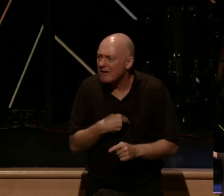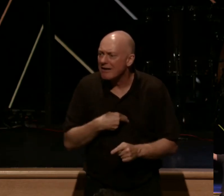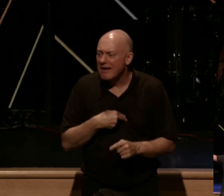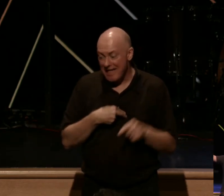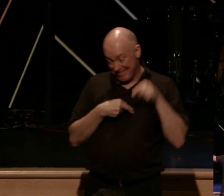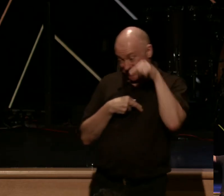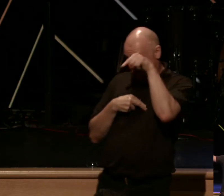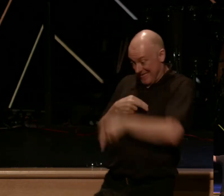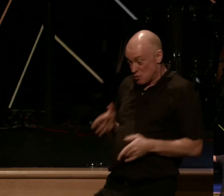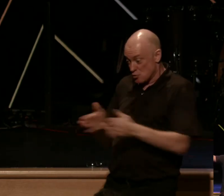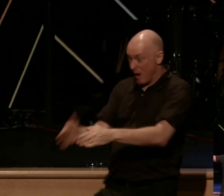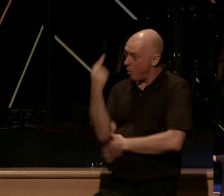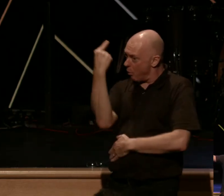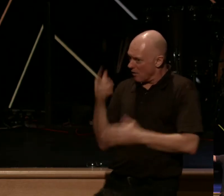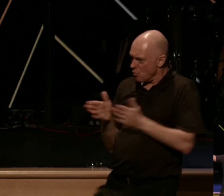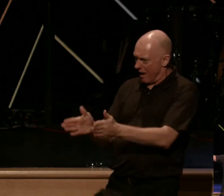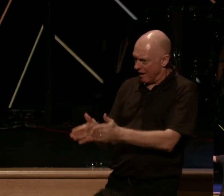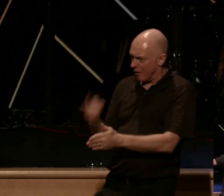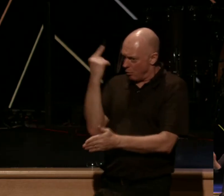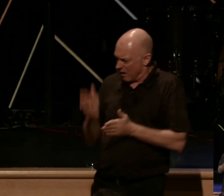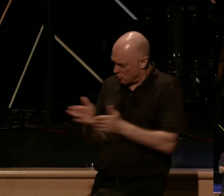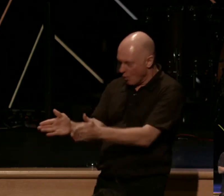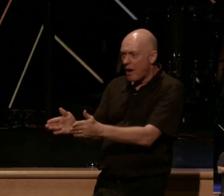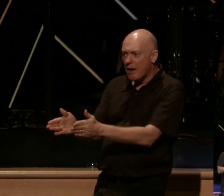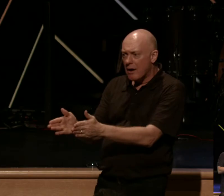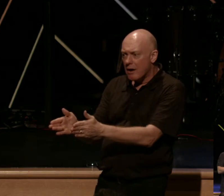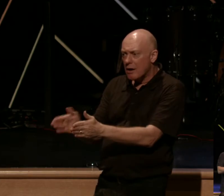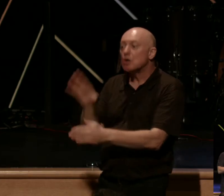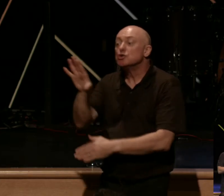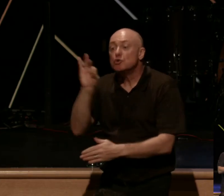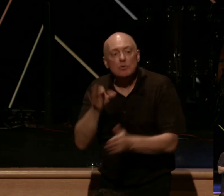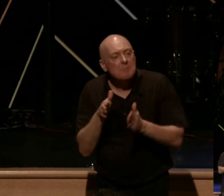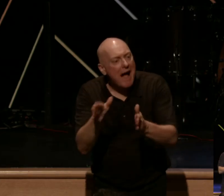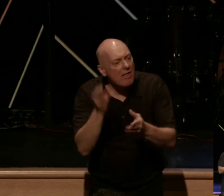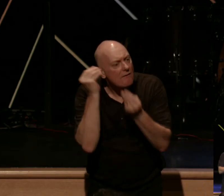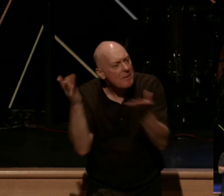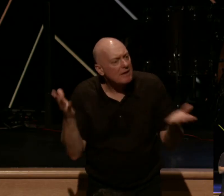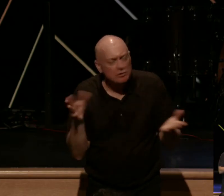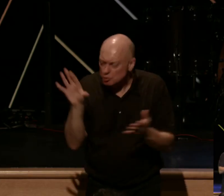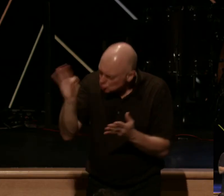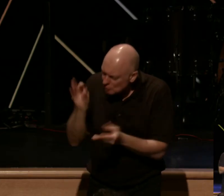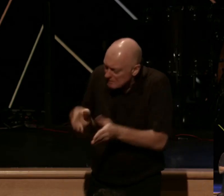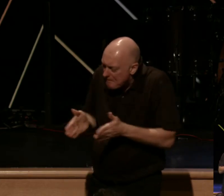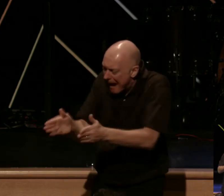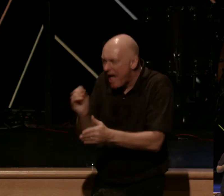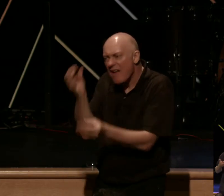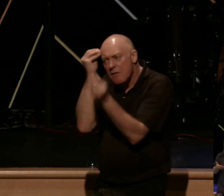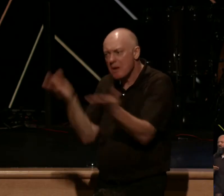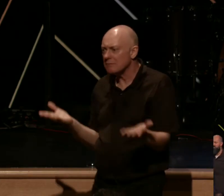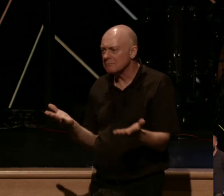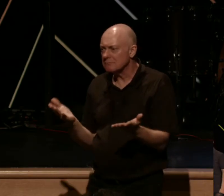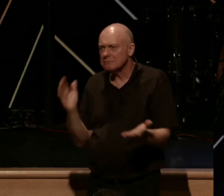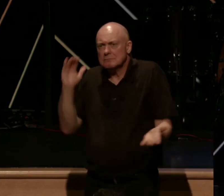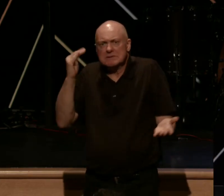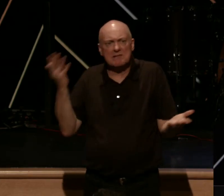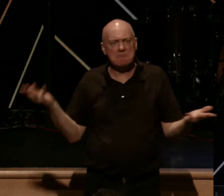way. And so we just need to choose the path of obedience, right? Seems so simple.